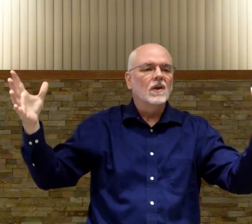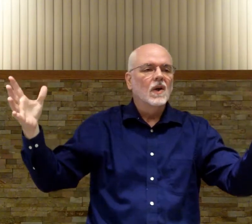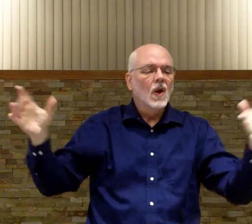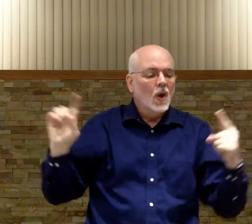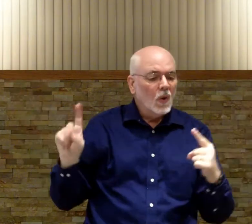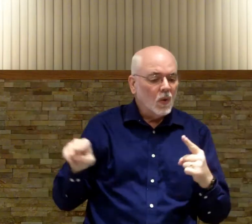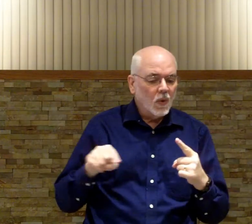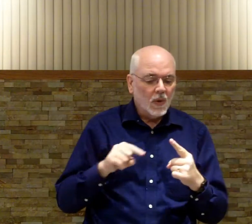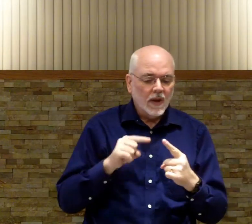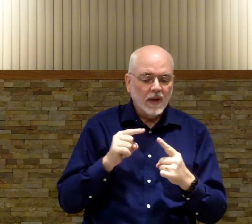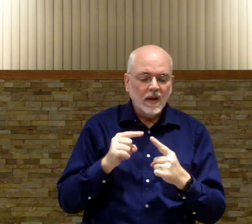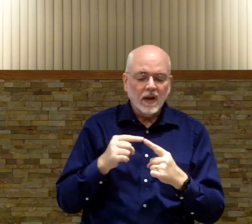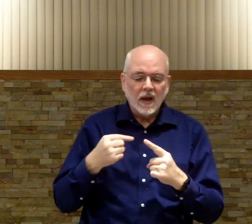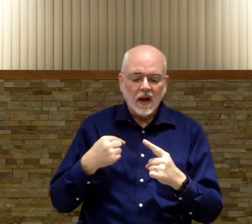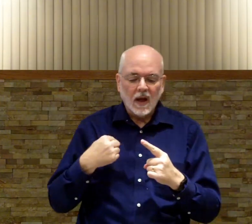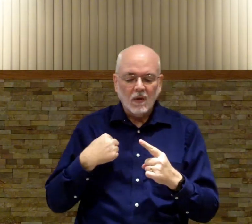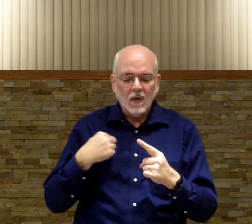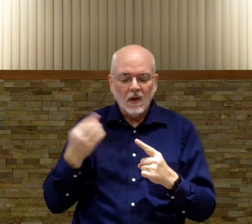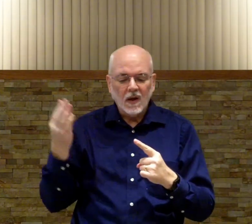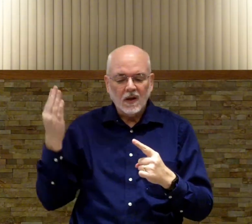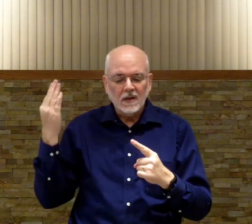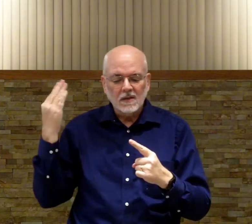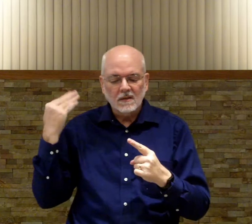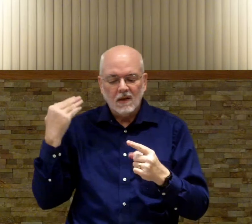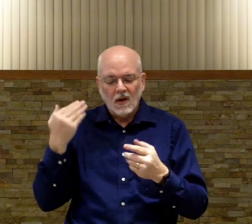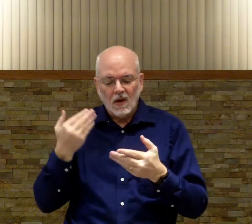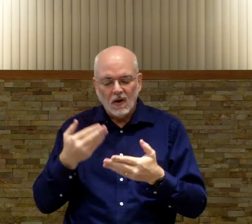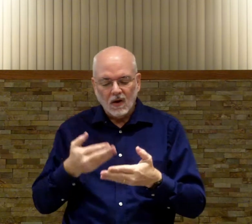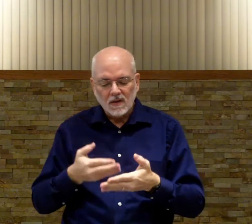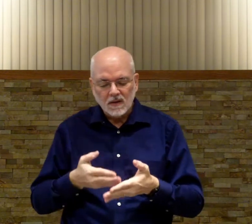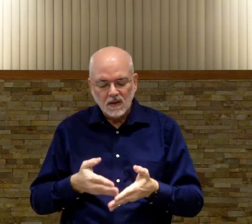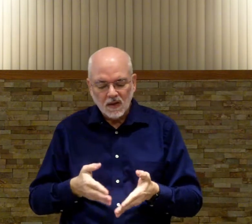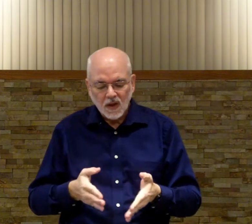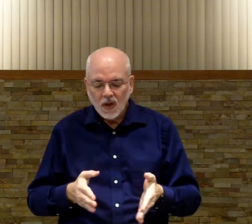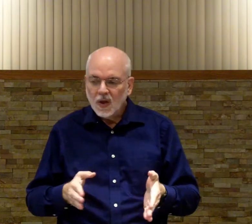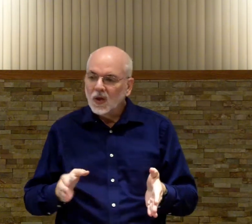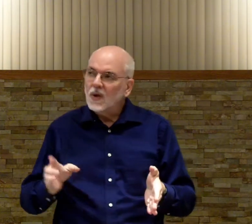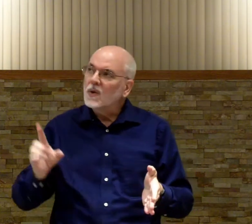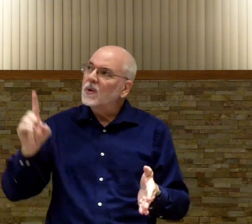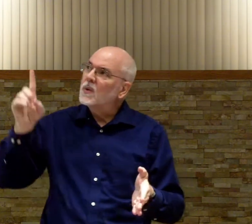when i was lost you